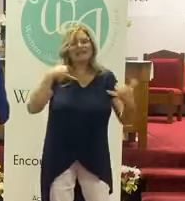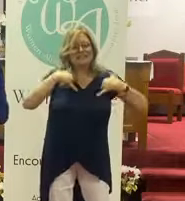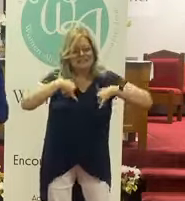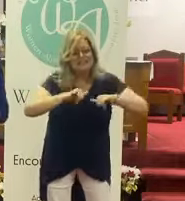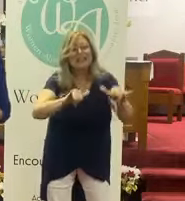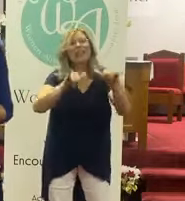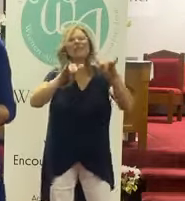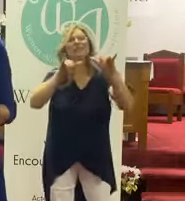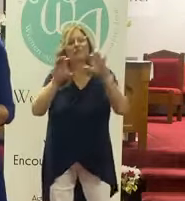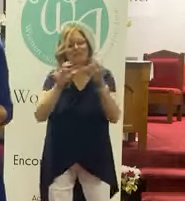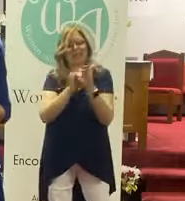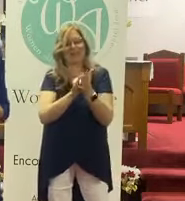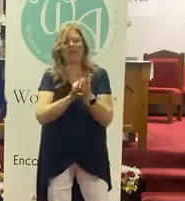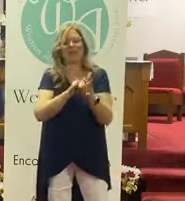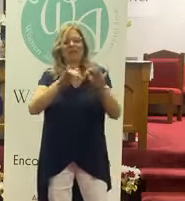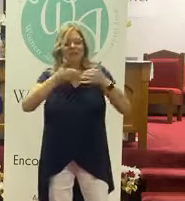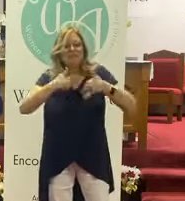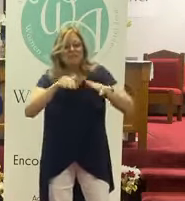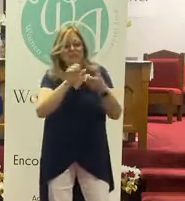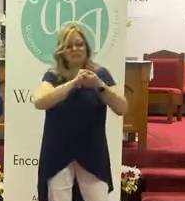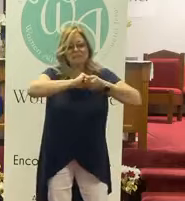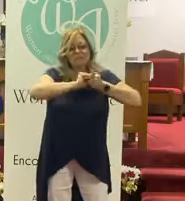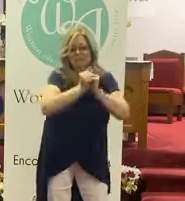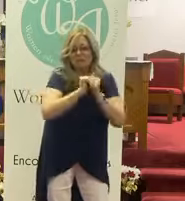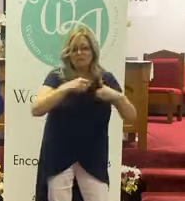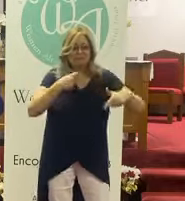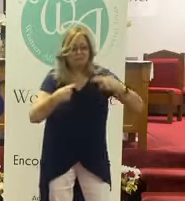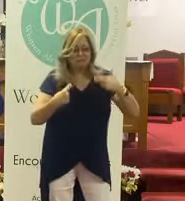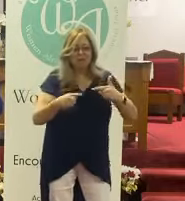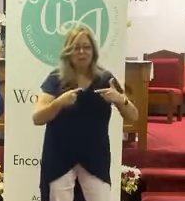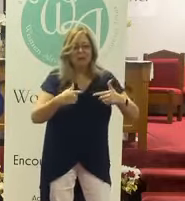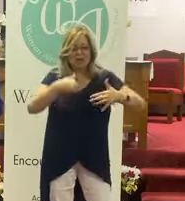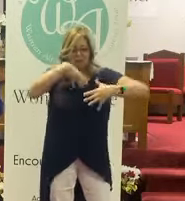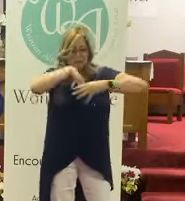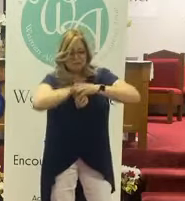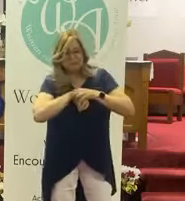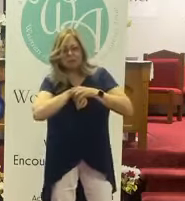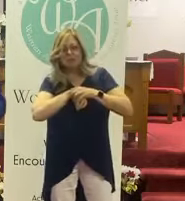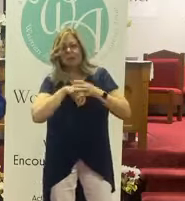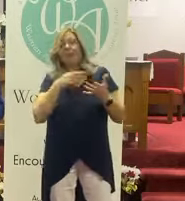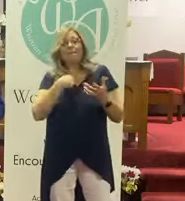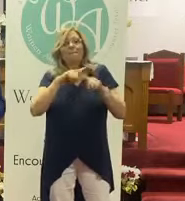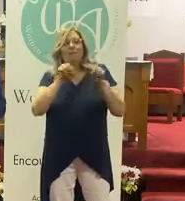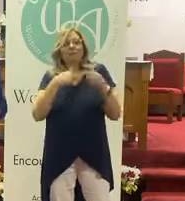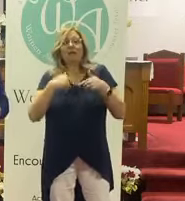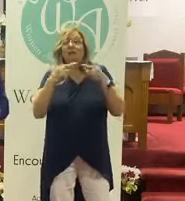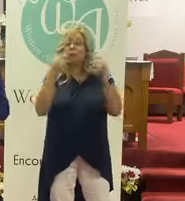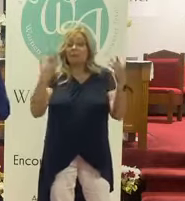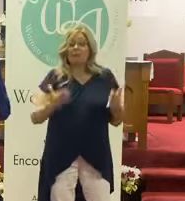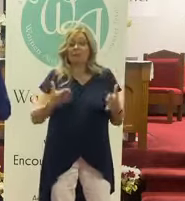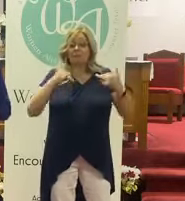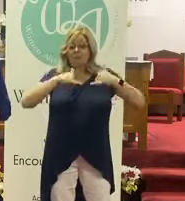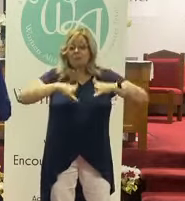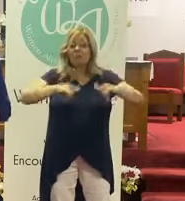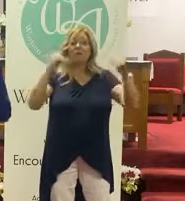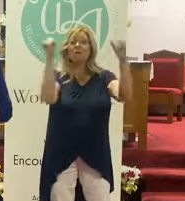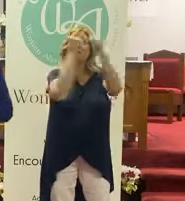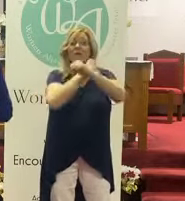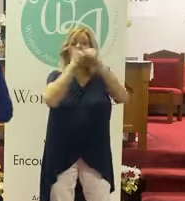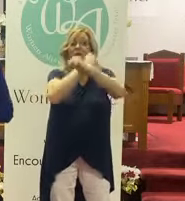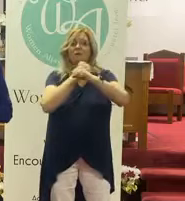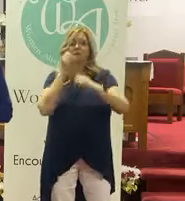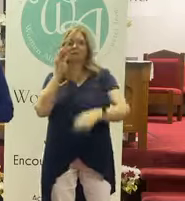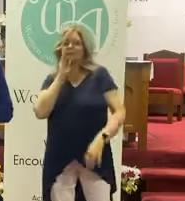human. Mm We still have struggles. And we still have an enemy that we fight that constantly